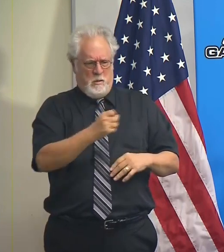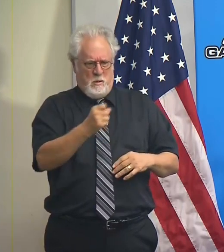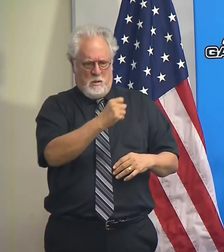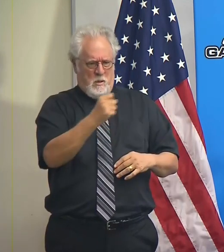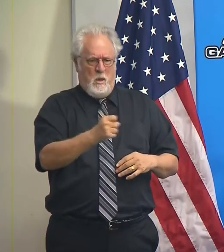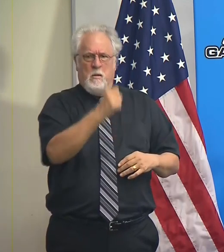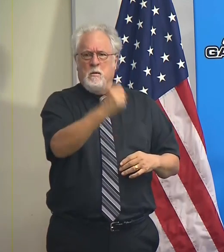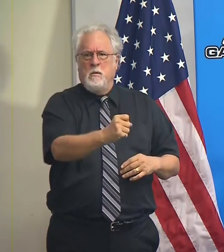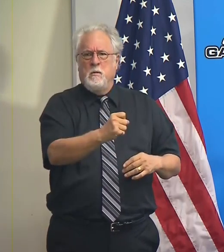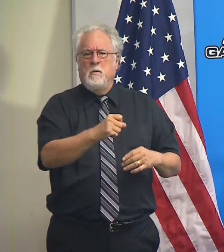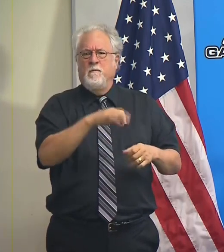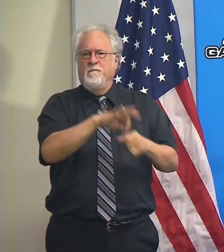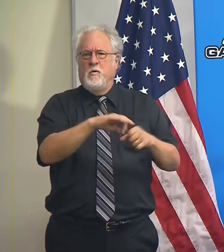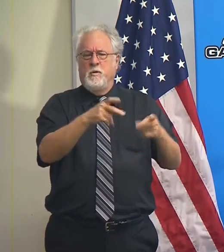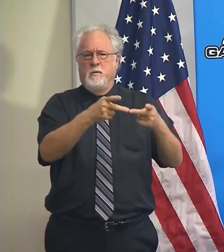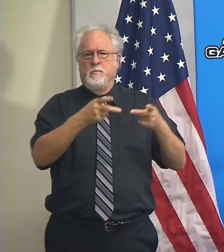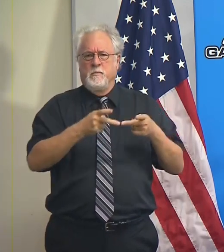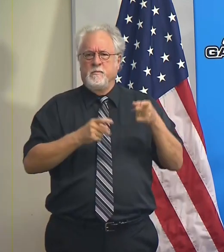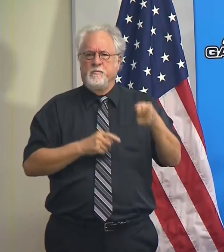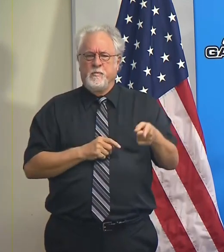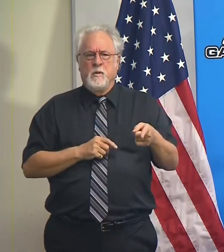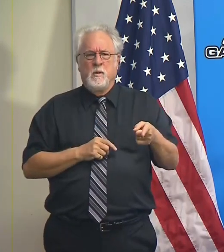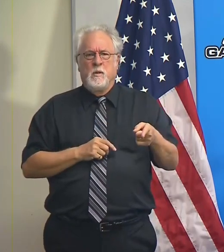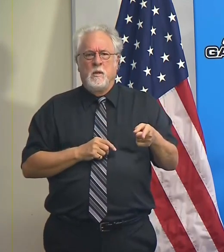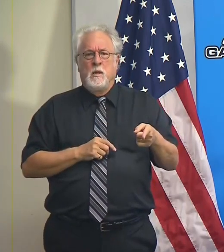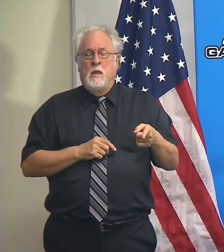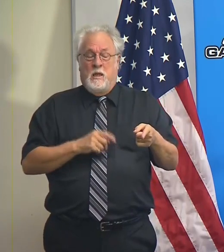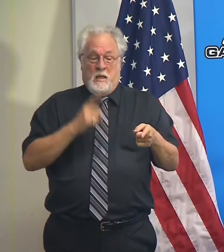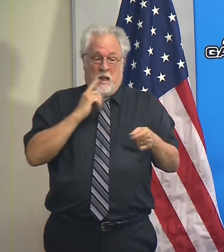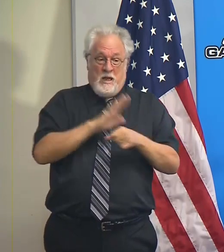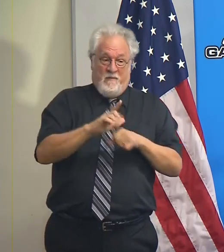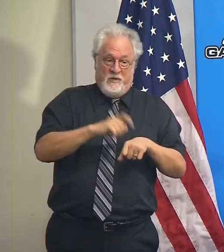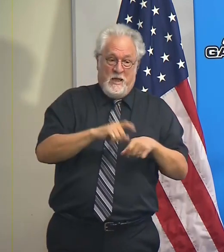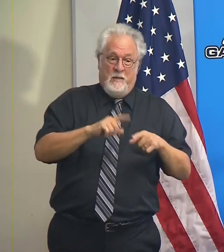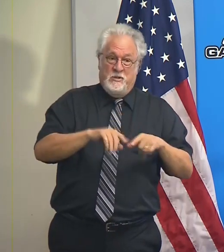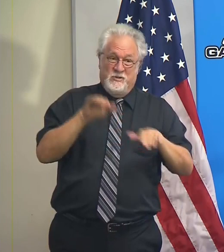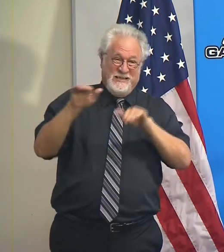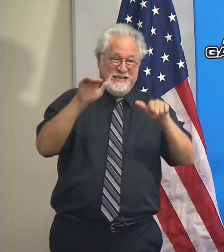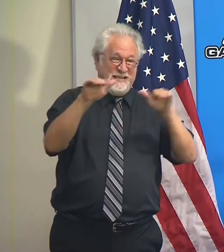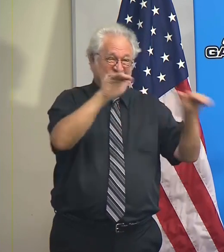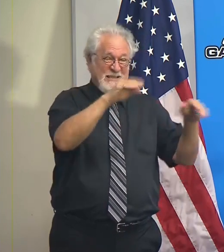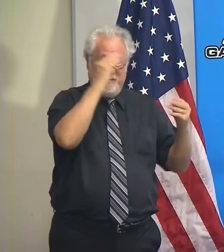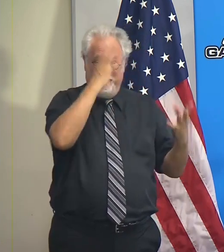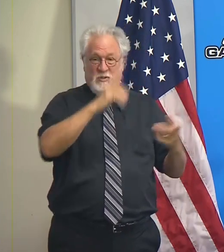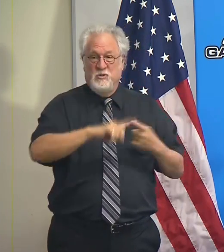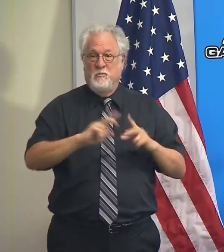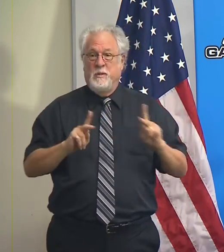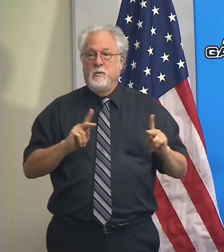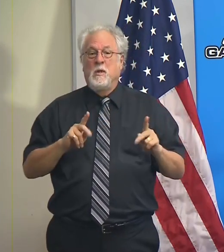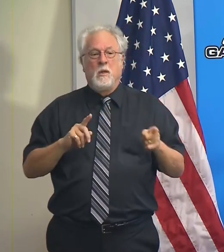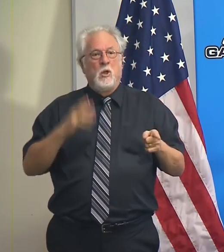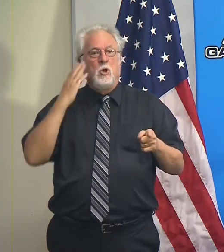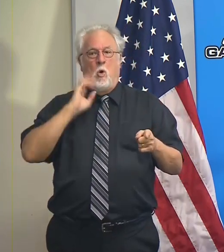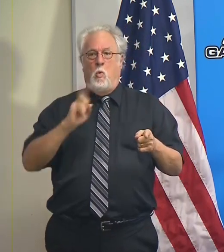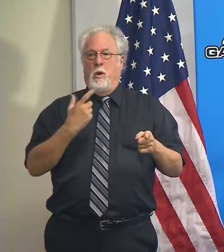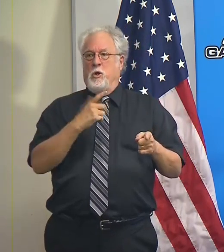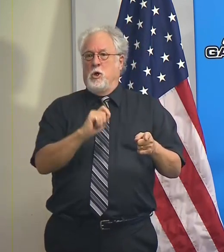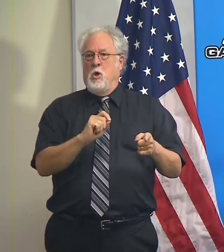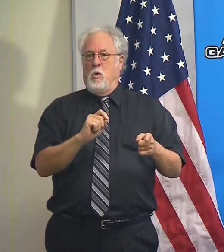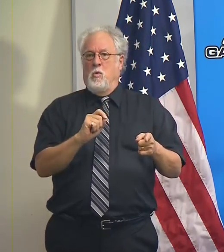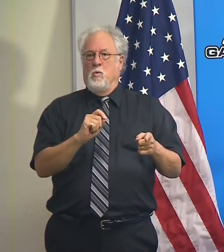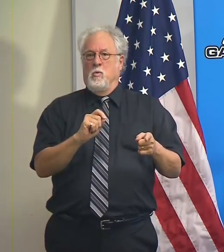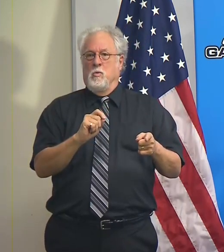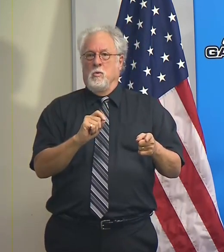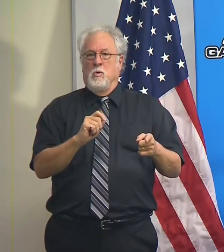actually have these voting precincts in enough time to get the information to voters so they know where to go